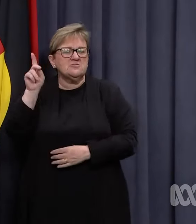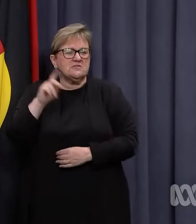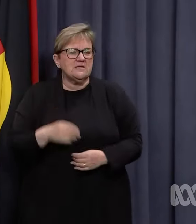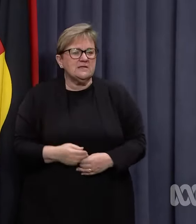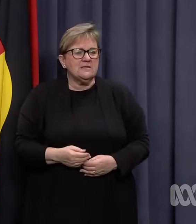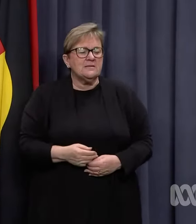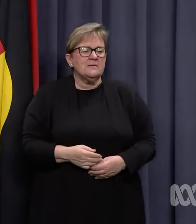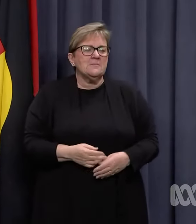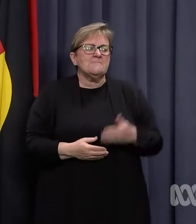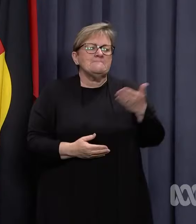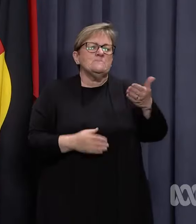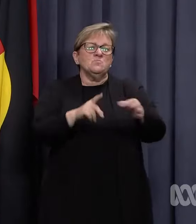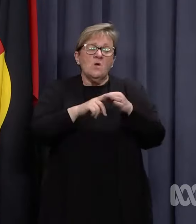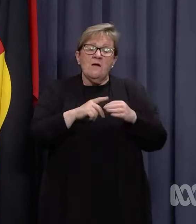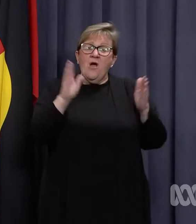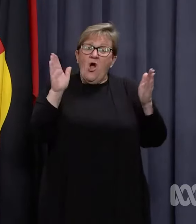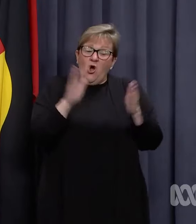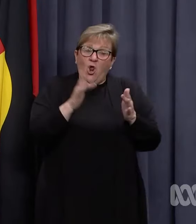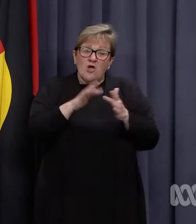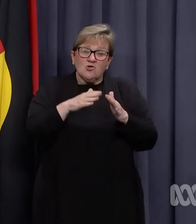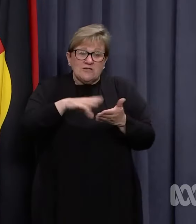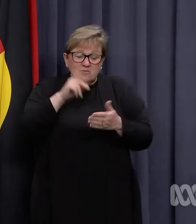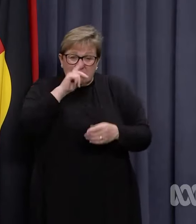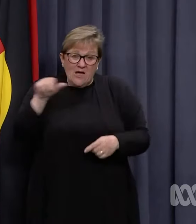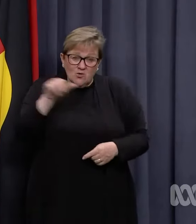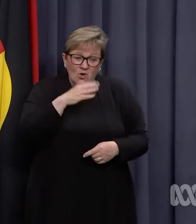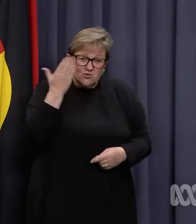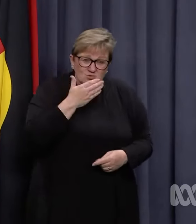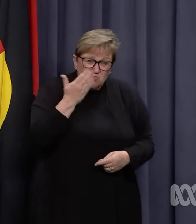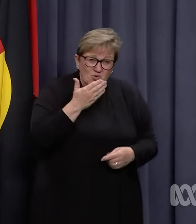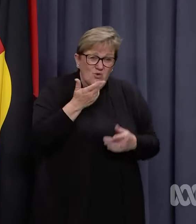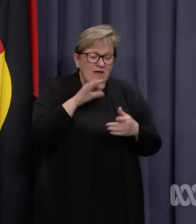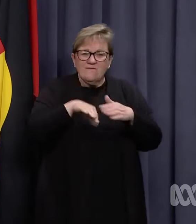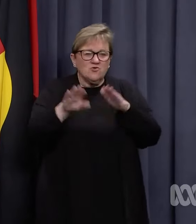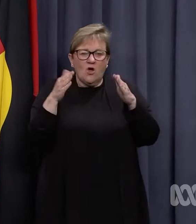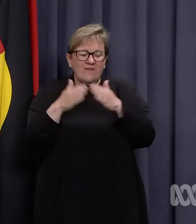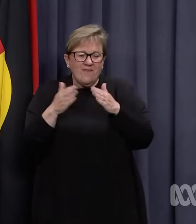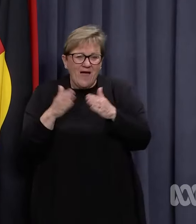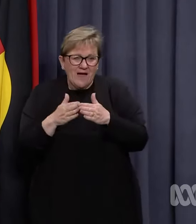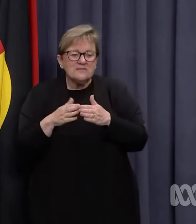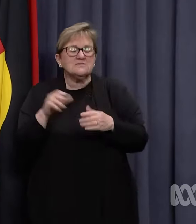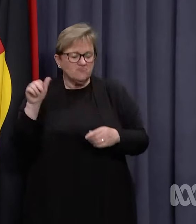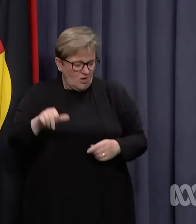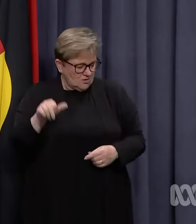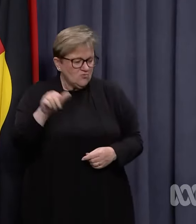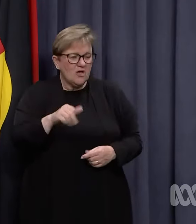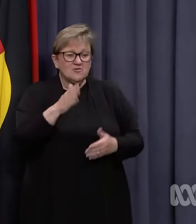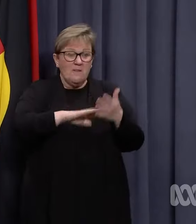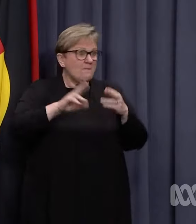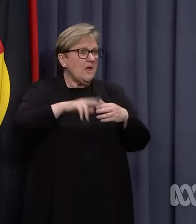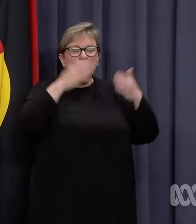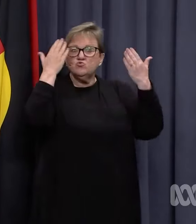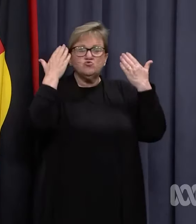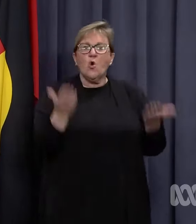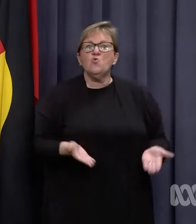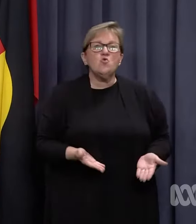The close contact students will also be able to go back to school if the close contact's not in their household, and so parents won't know